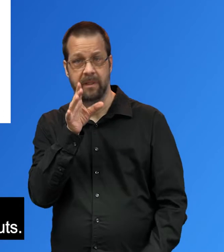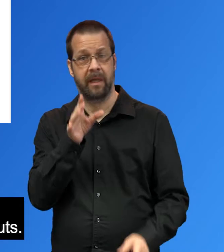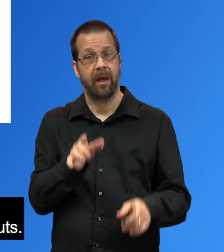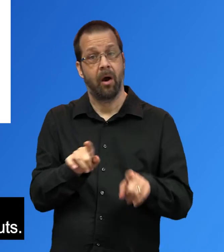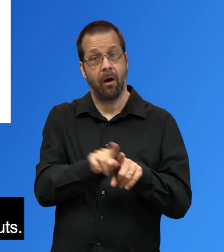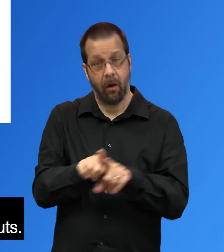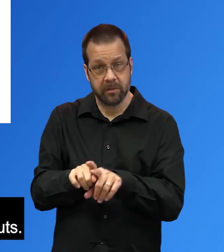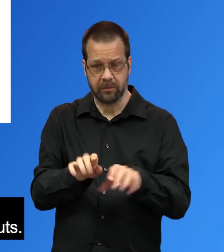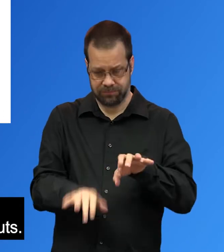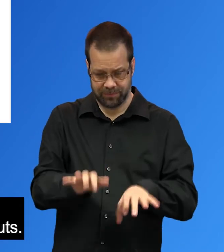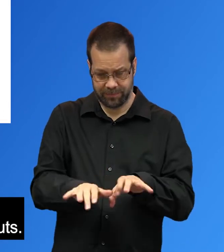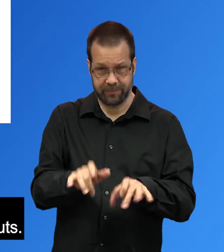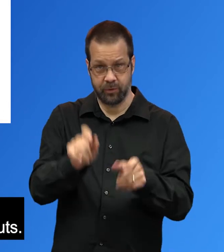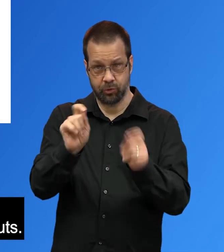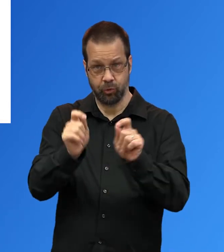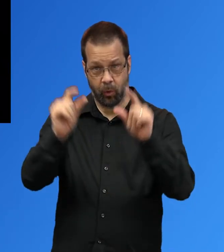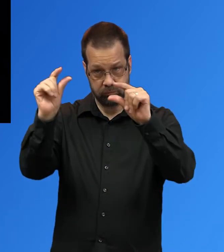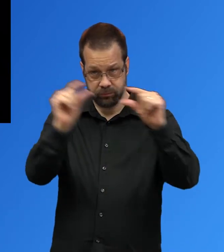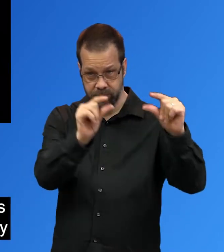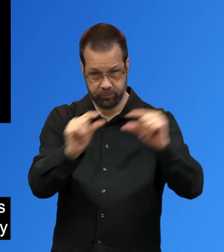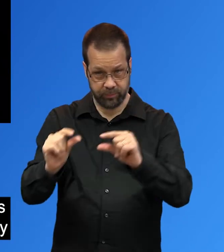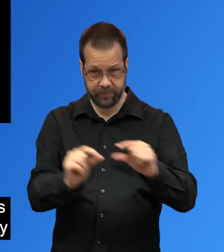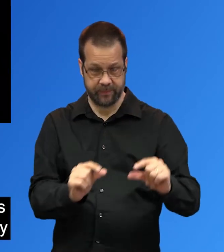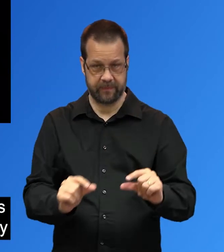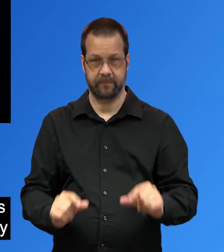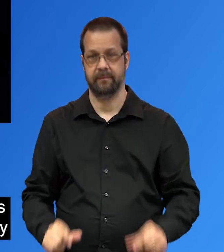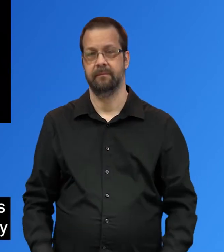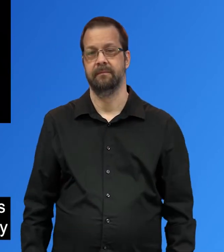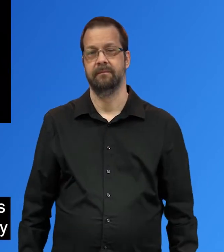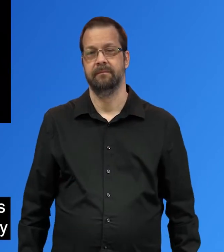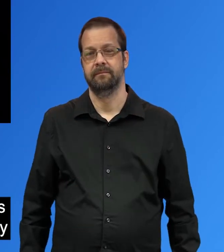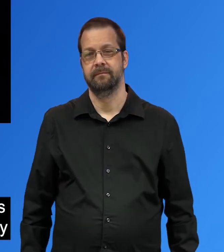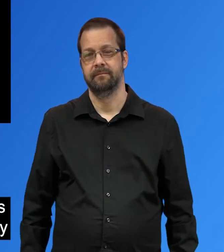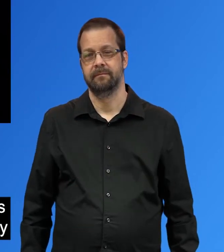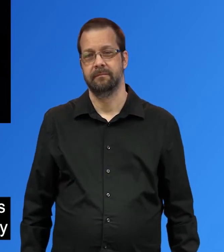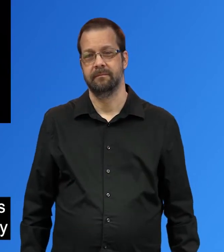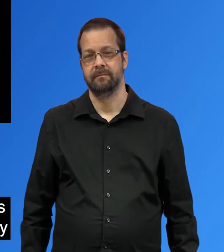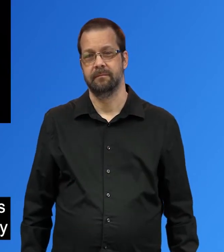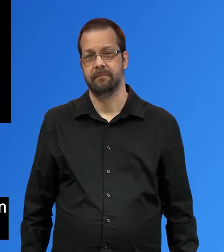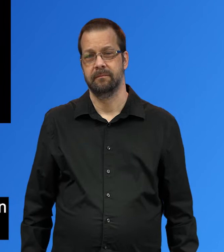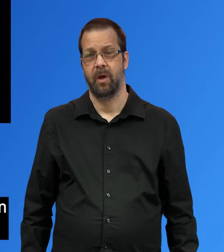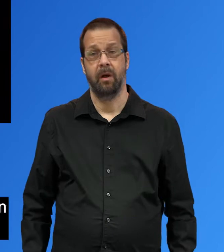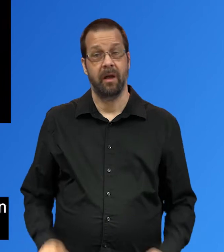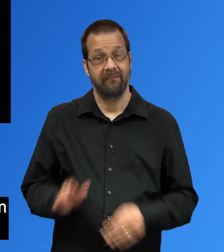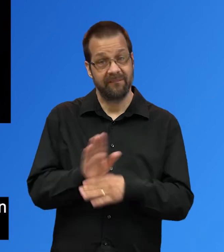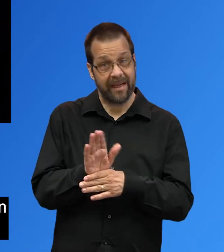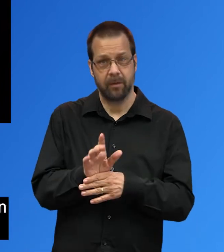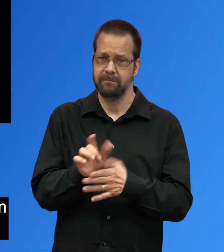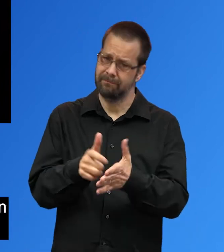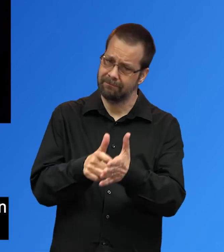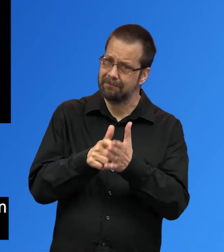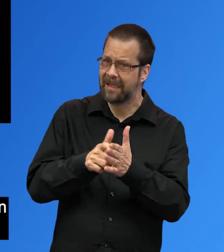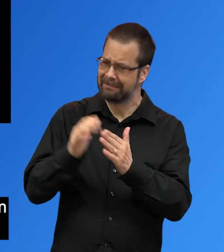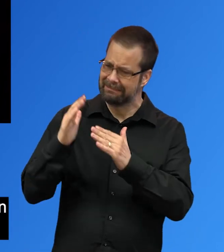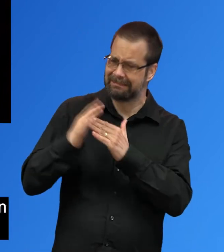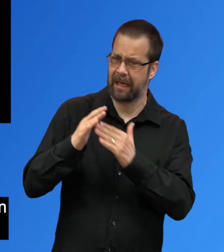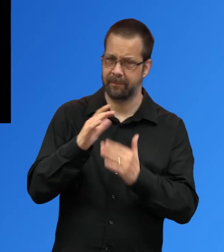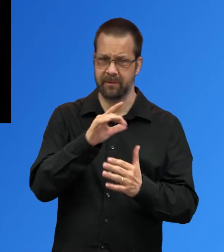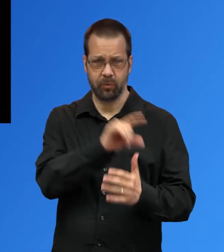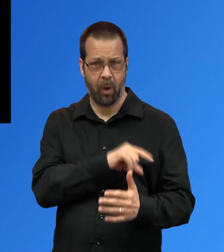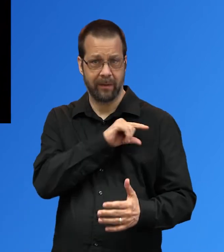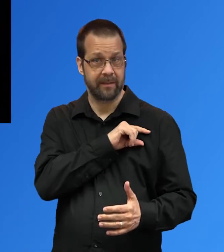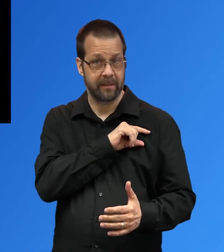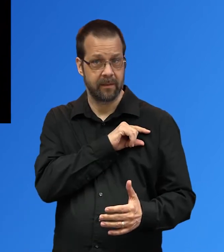and keyboard shortcuts. Another important feature is high-resolution video display that supports American Sign Language interpreting